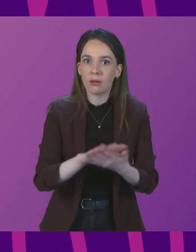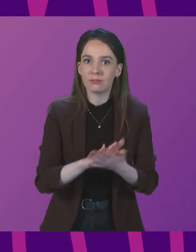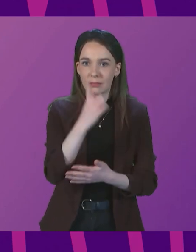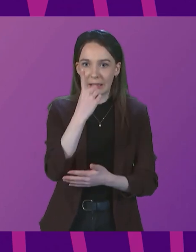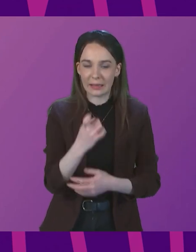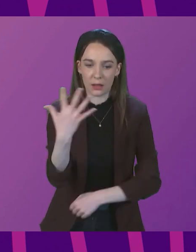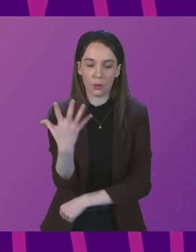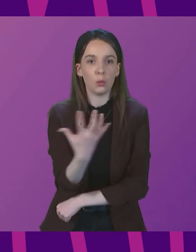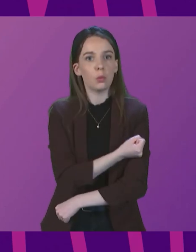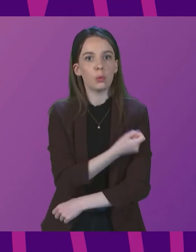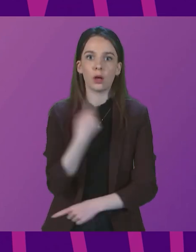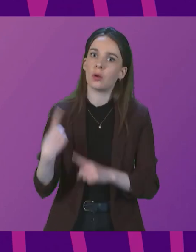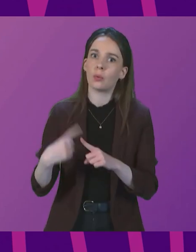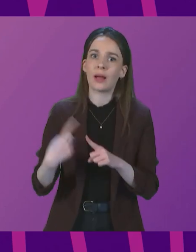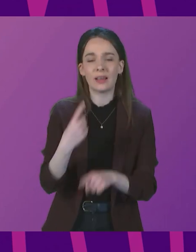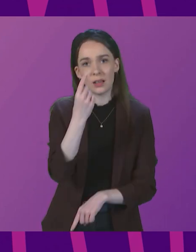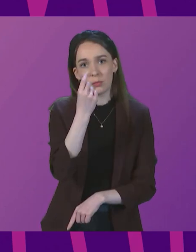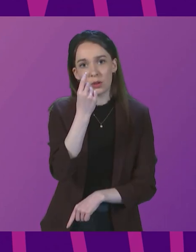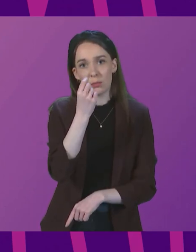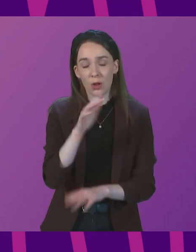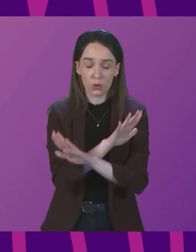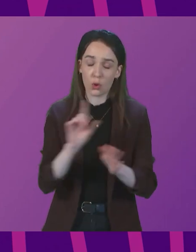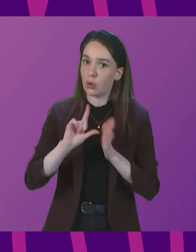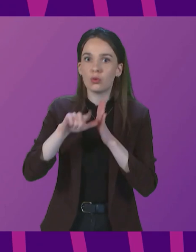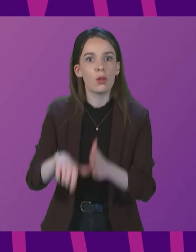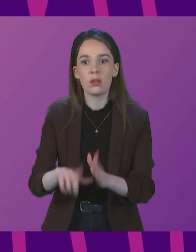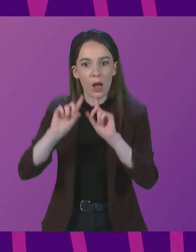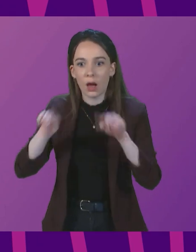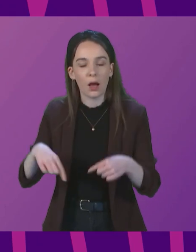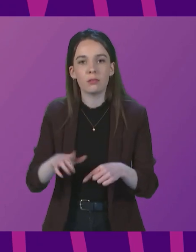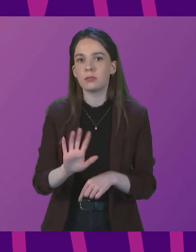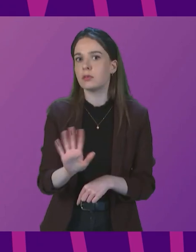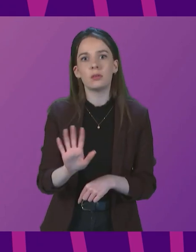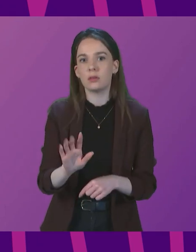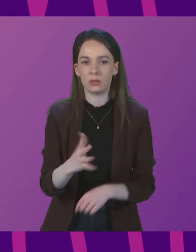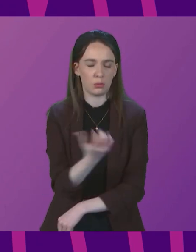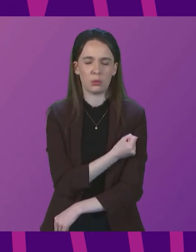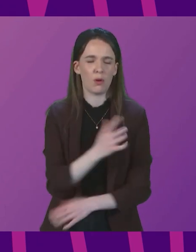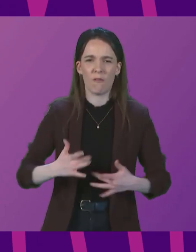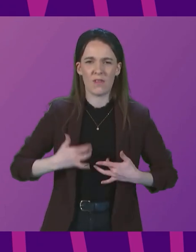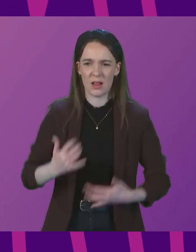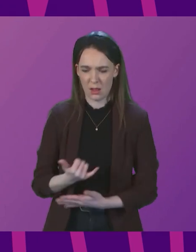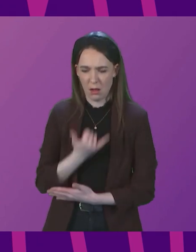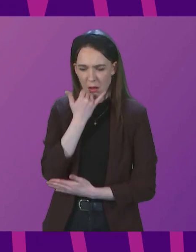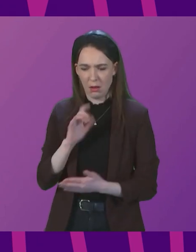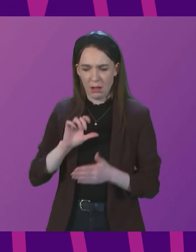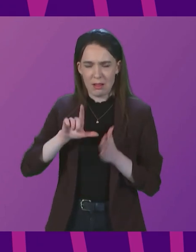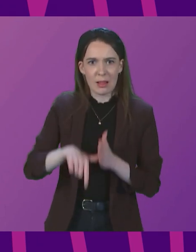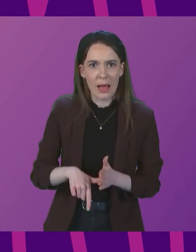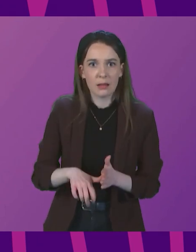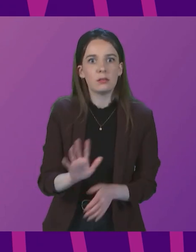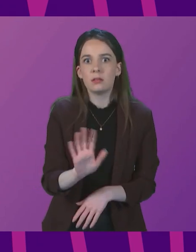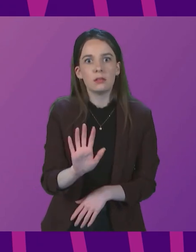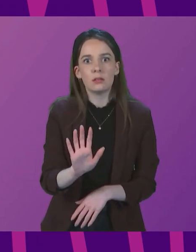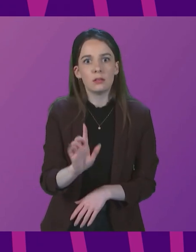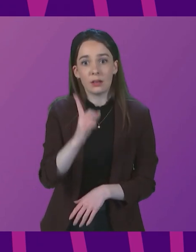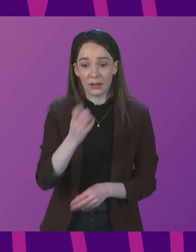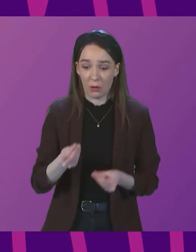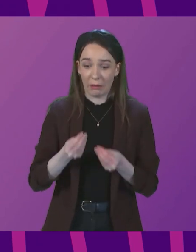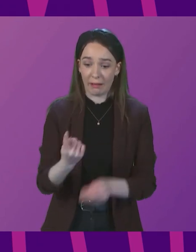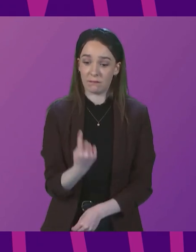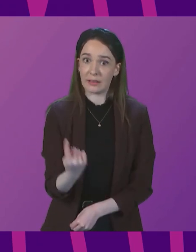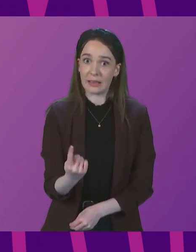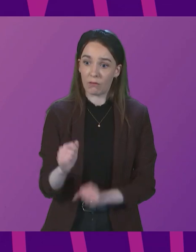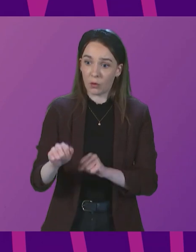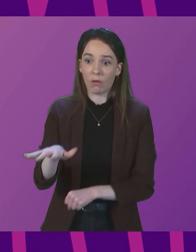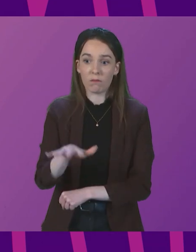vaccination as quickly as possible. is not too late to be vaccinated. So, please do not feel embarrassed about coming forward now. You could be given yourself and your loved